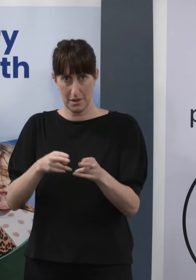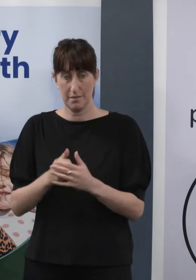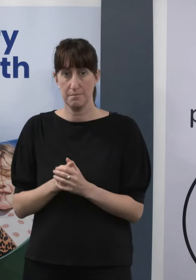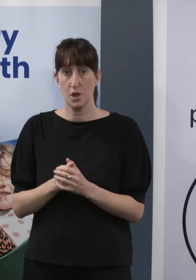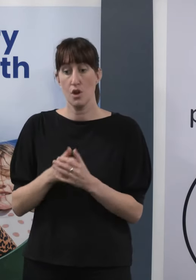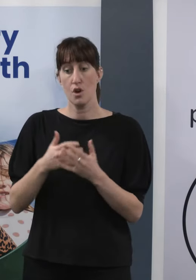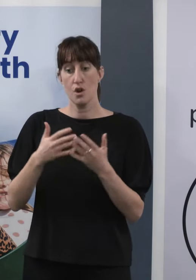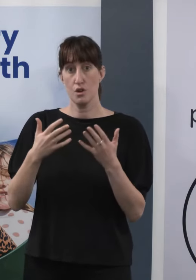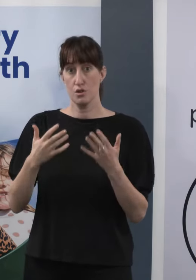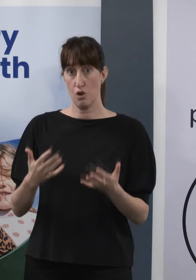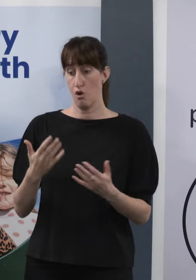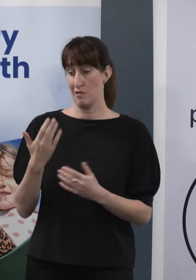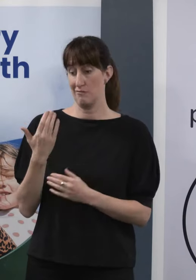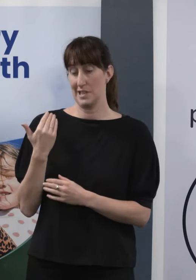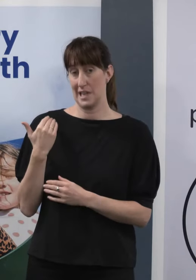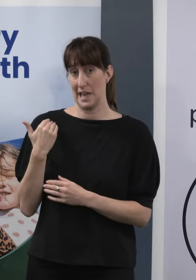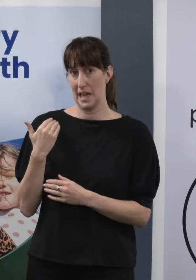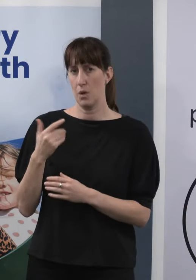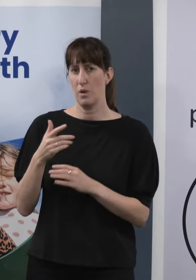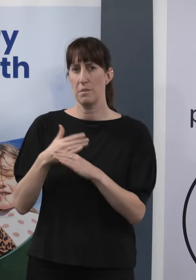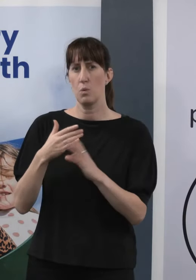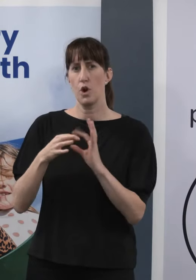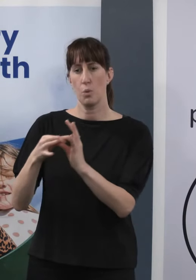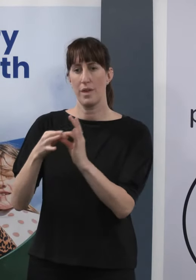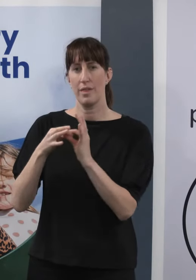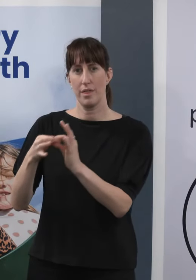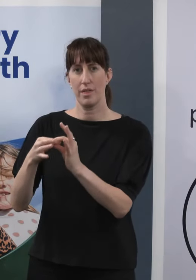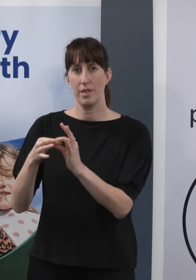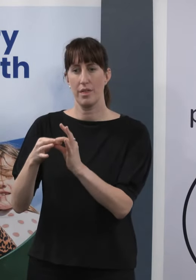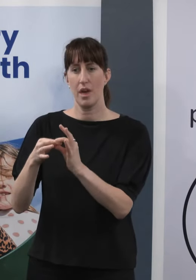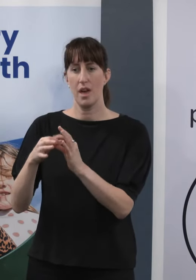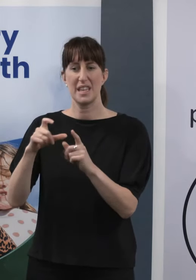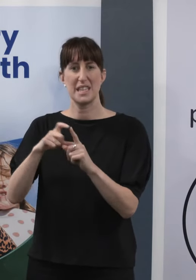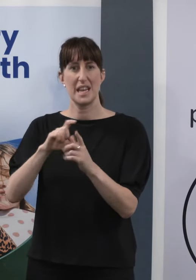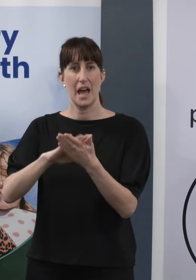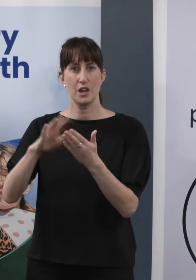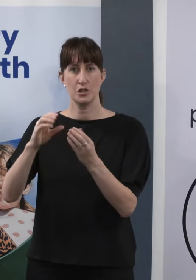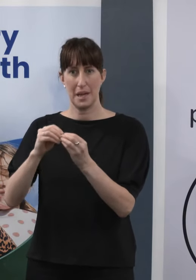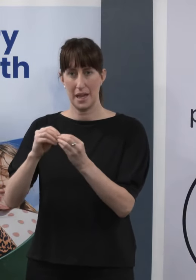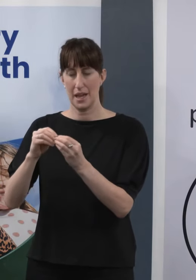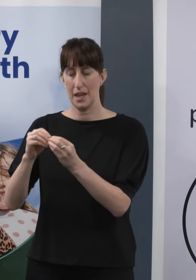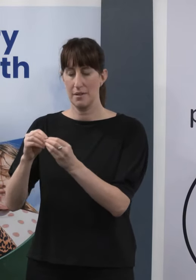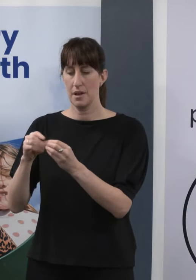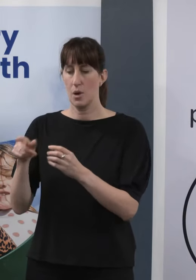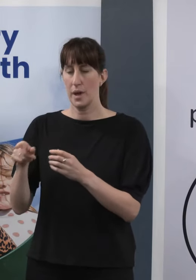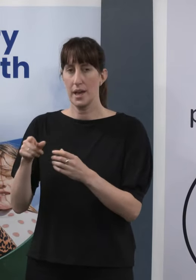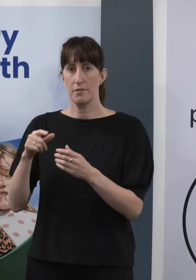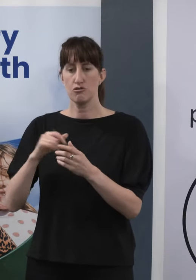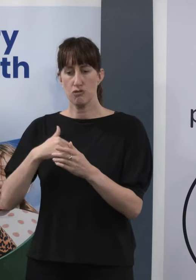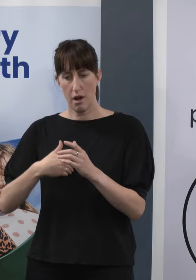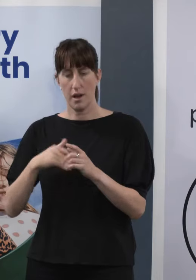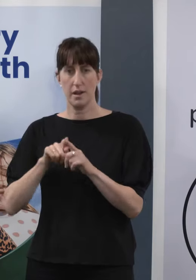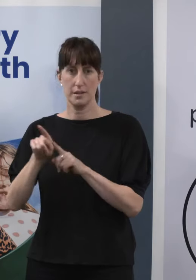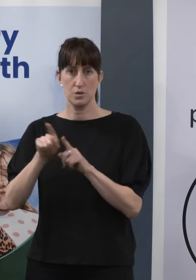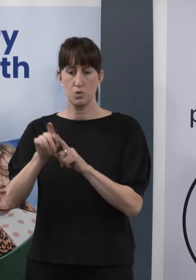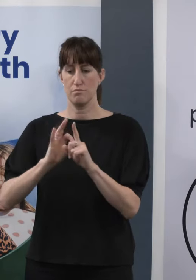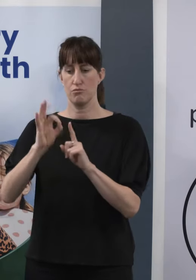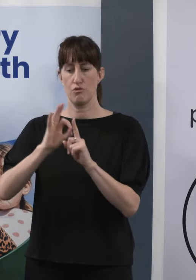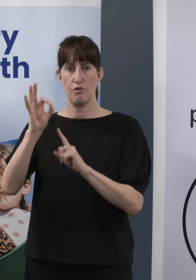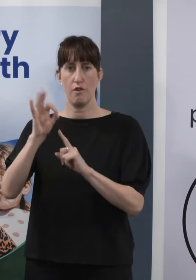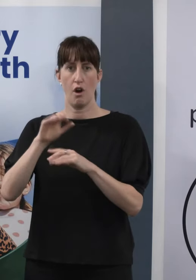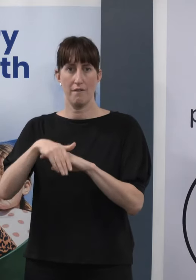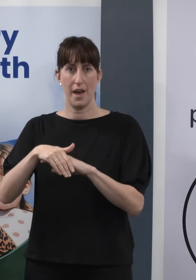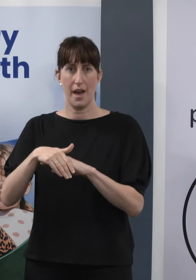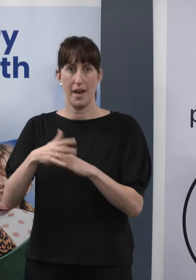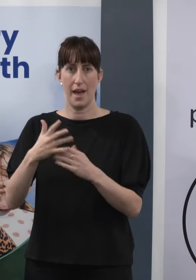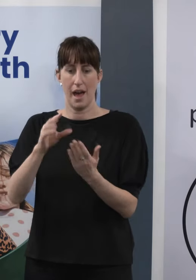partnership with our colleagues in the DHB sector, we've been working to improve the collection and recording of information about people that